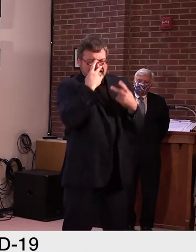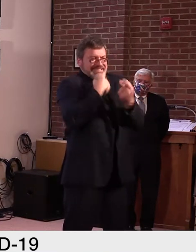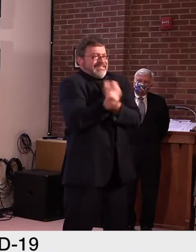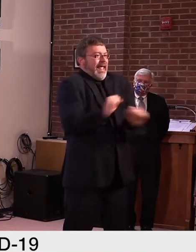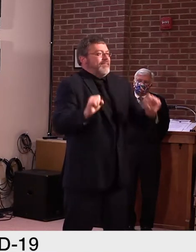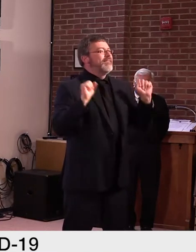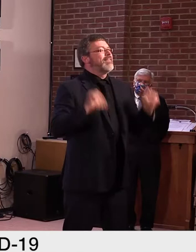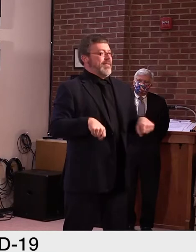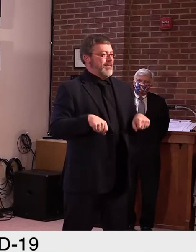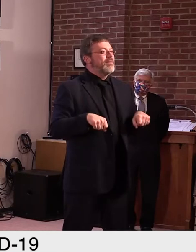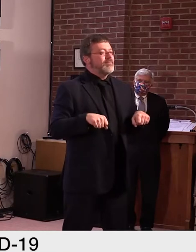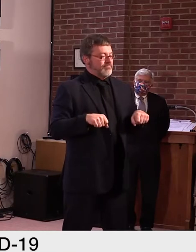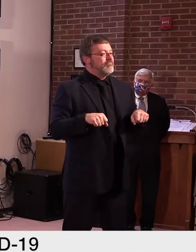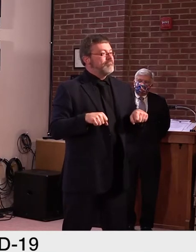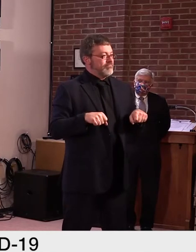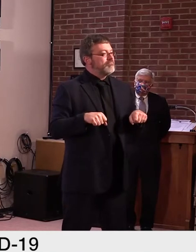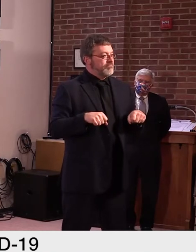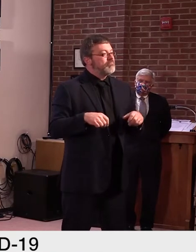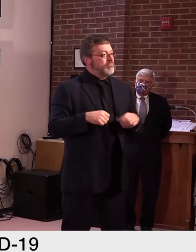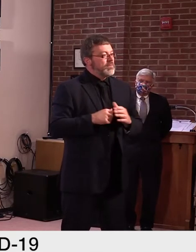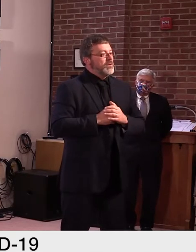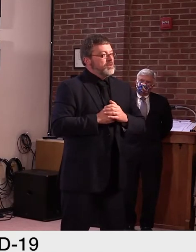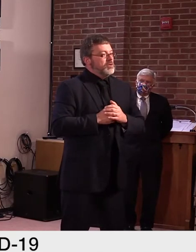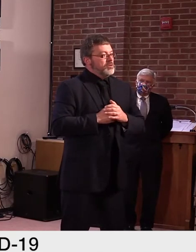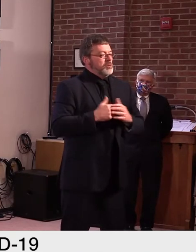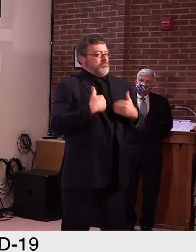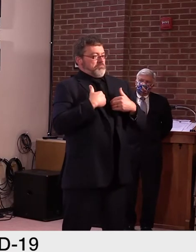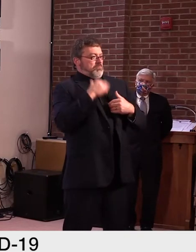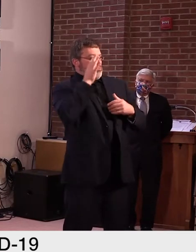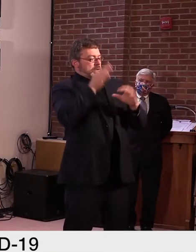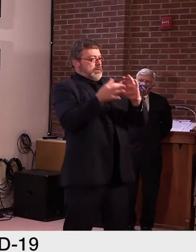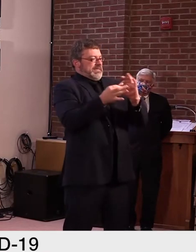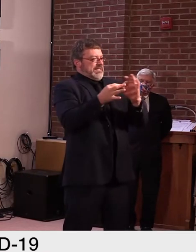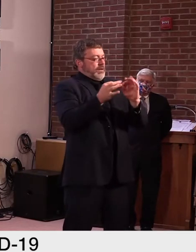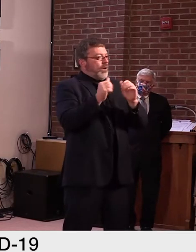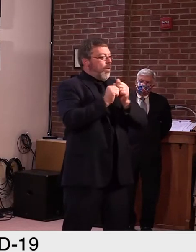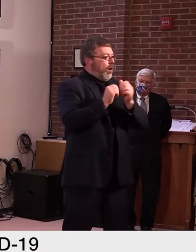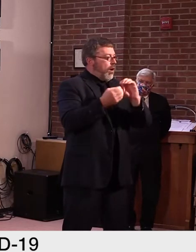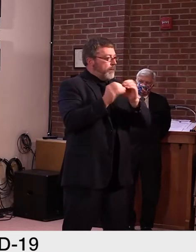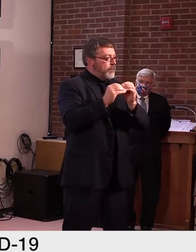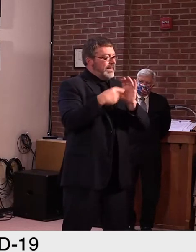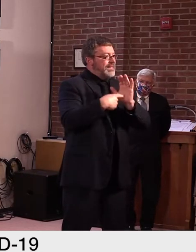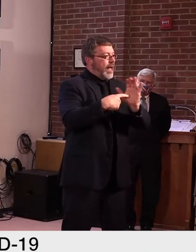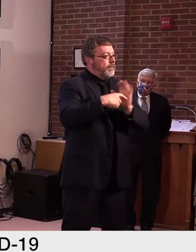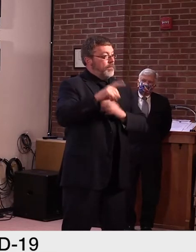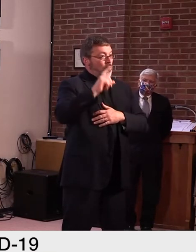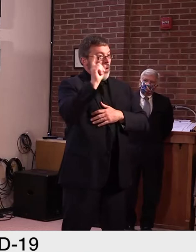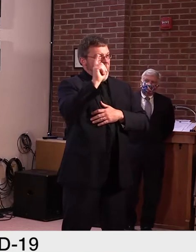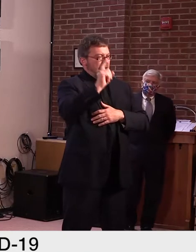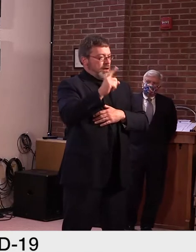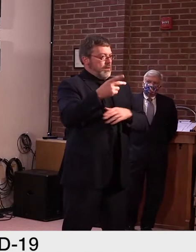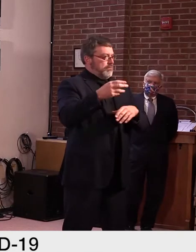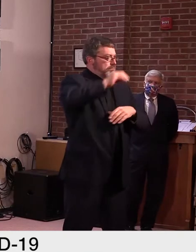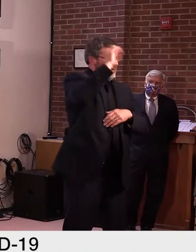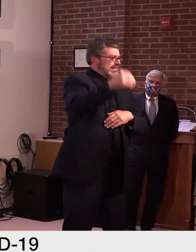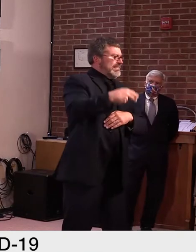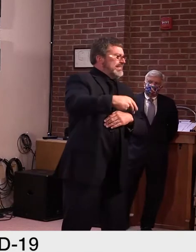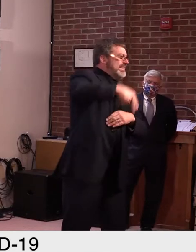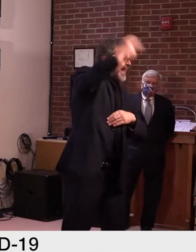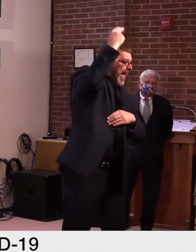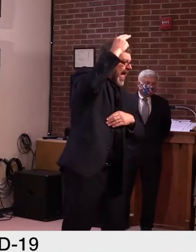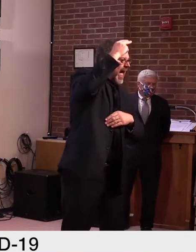opened up higher education in a minute that were from a higher prevalence area and show you what the results were in those locations.